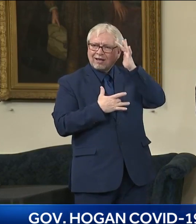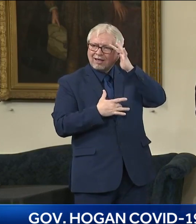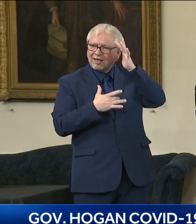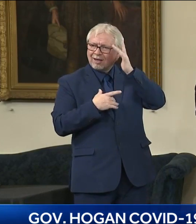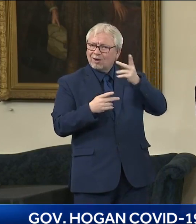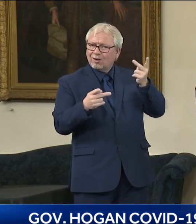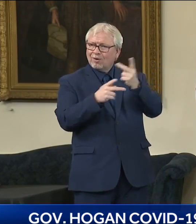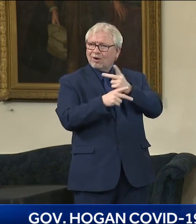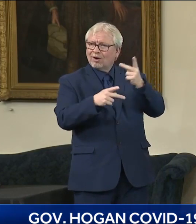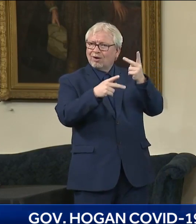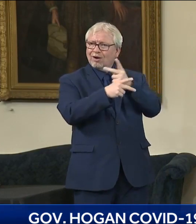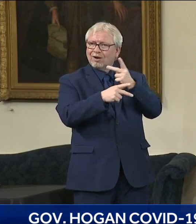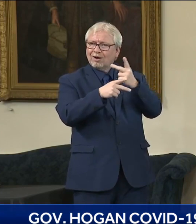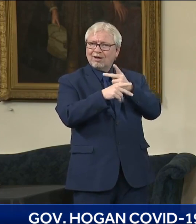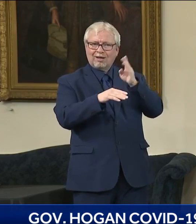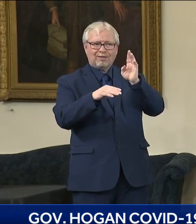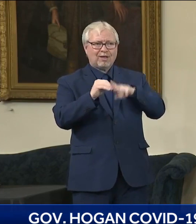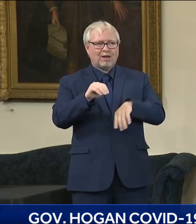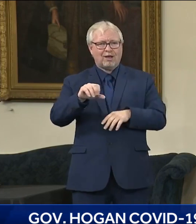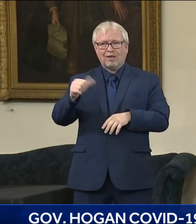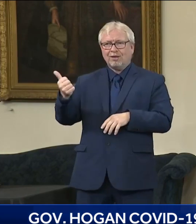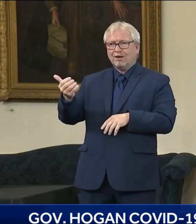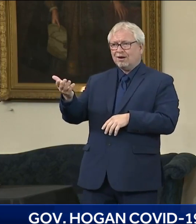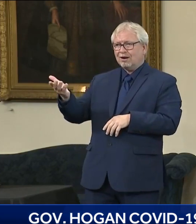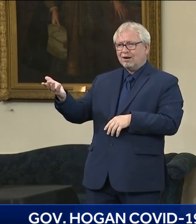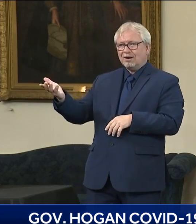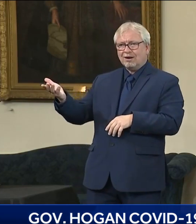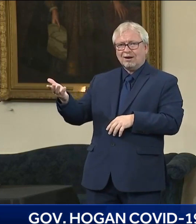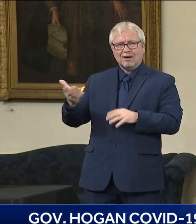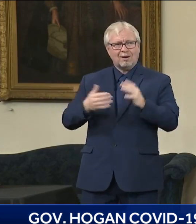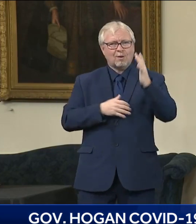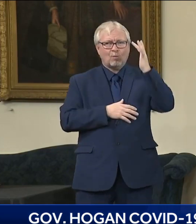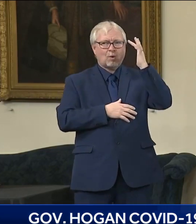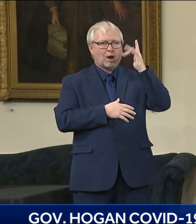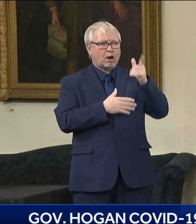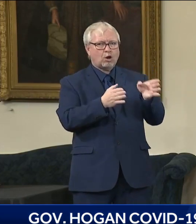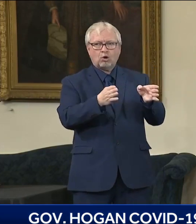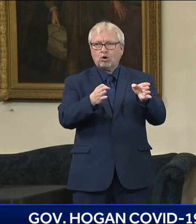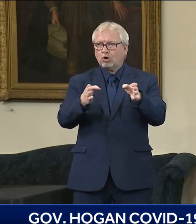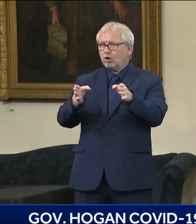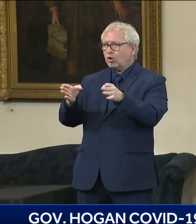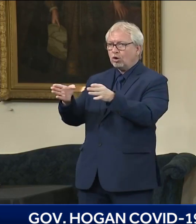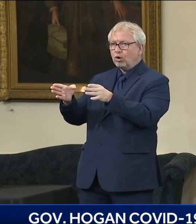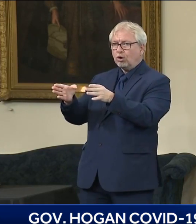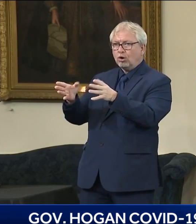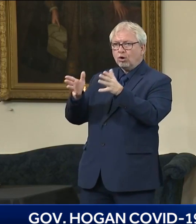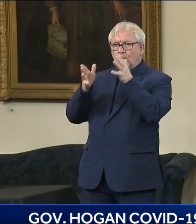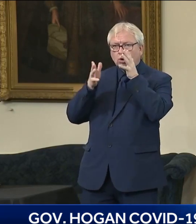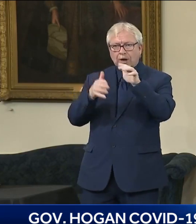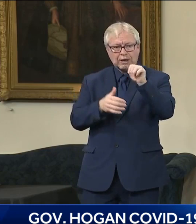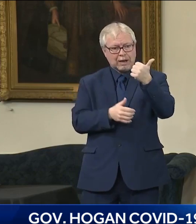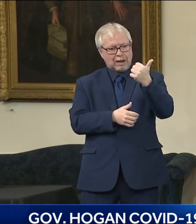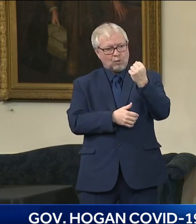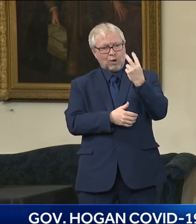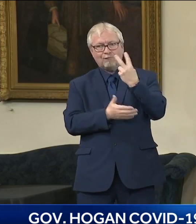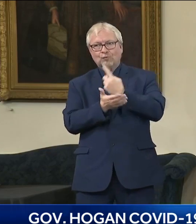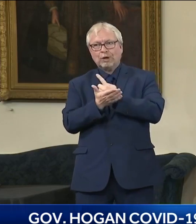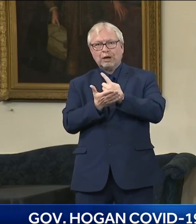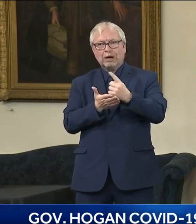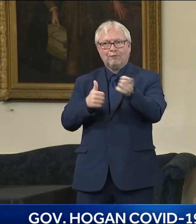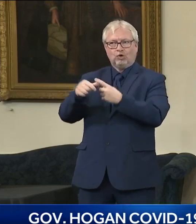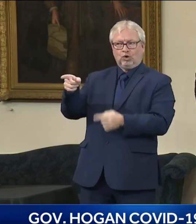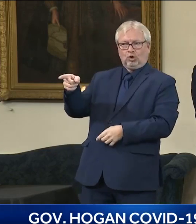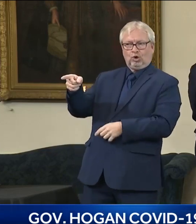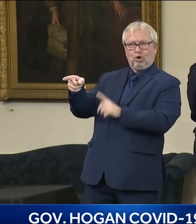we're seeing a plan to target that possibility? Well, we've been working on it